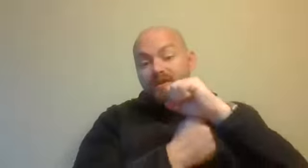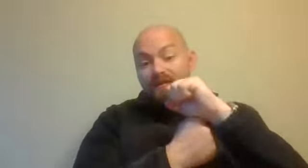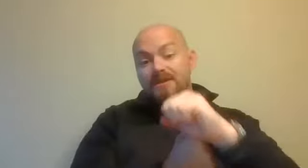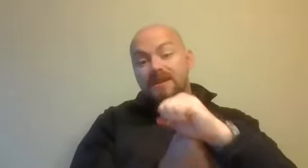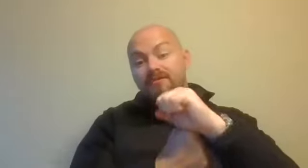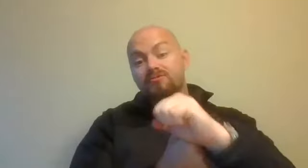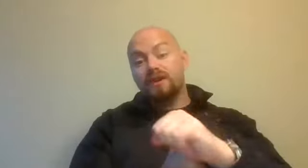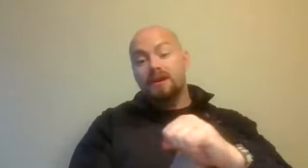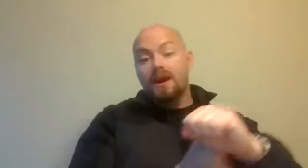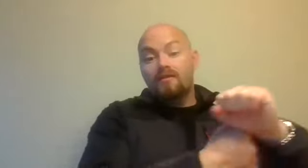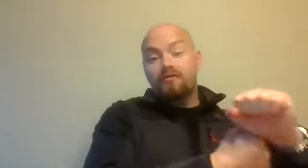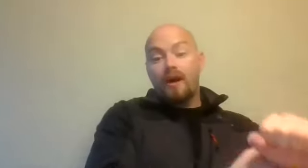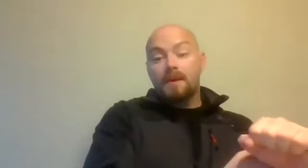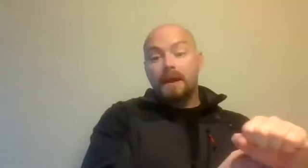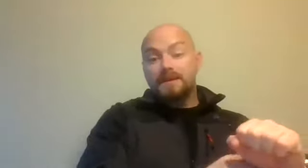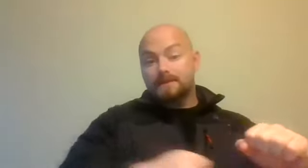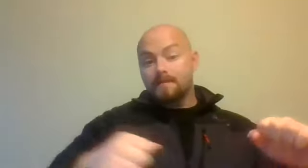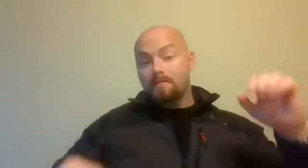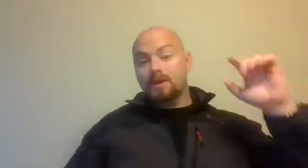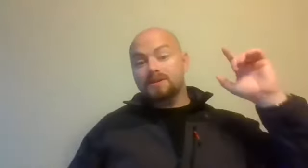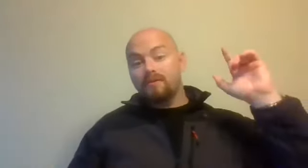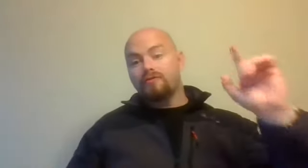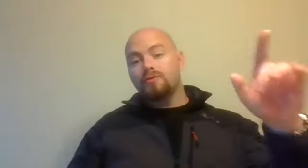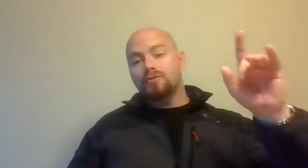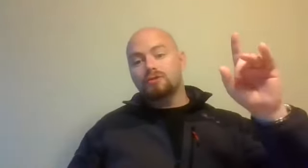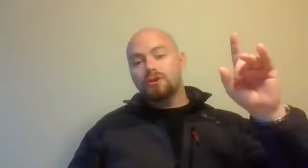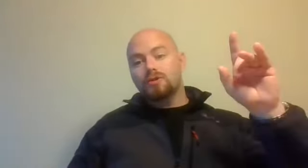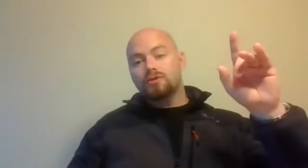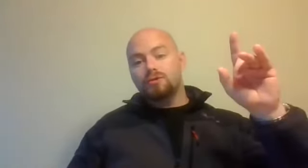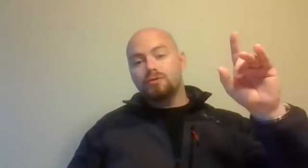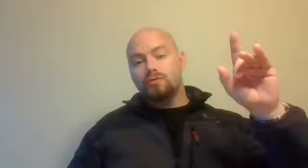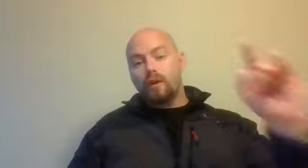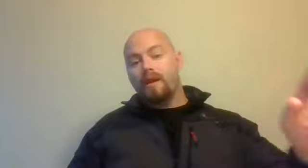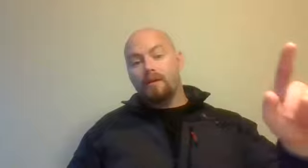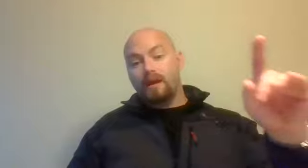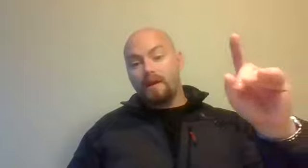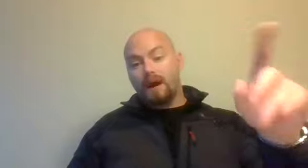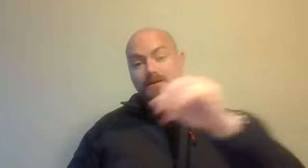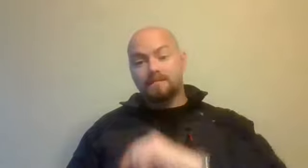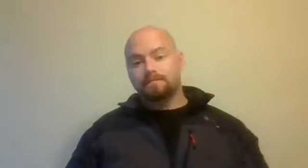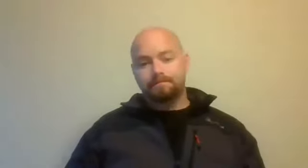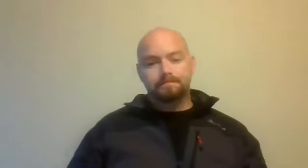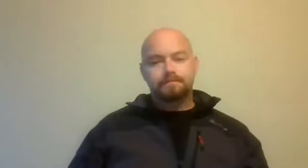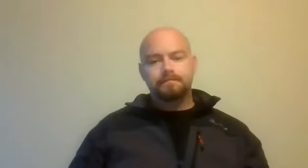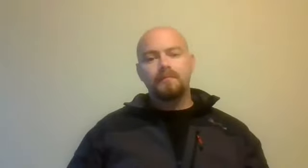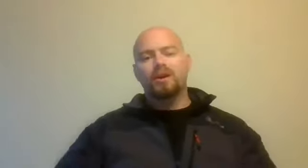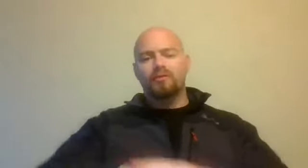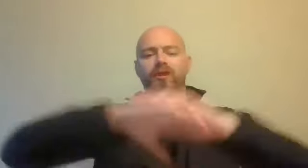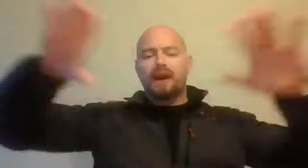using physical restraint from a place because they refused to wear a mask. Now you think